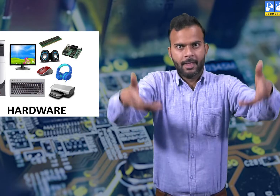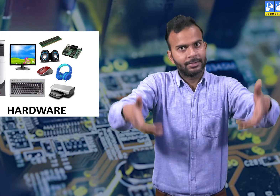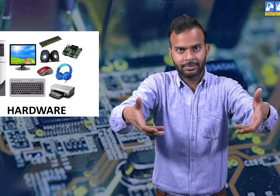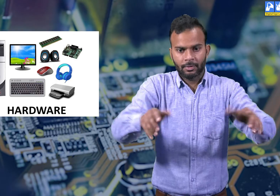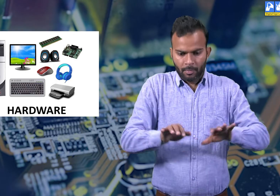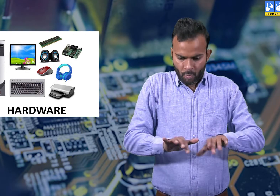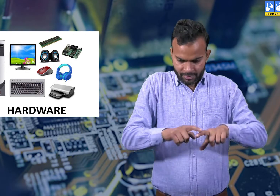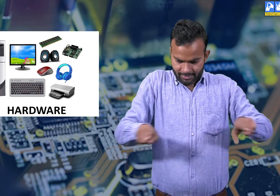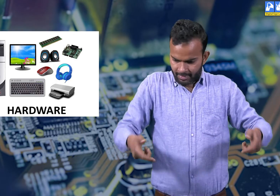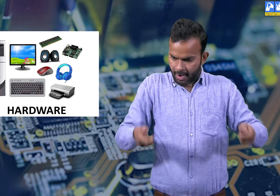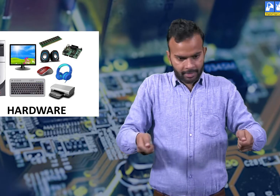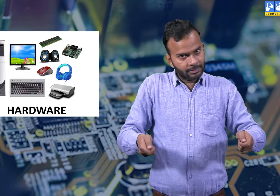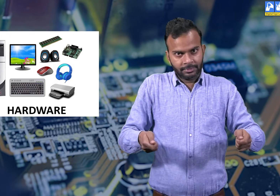see and touch.